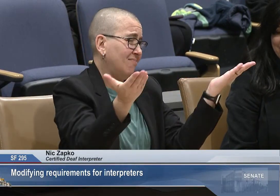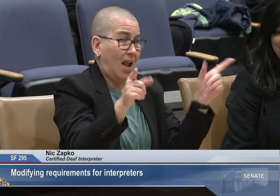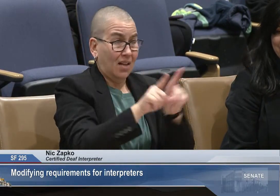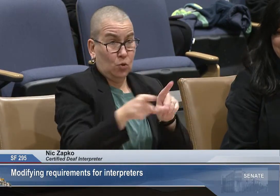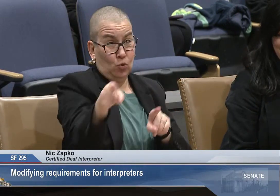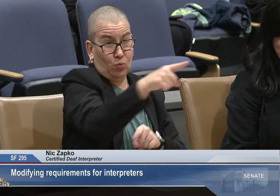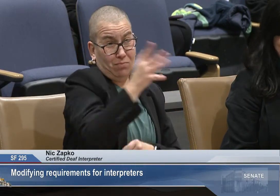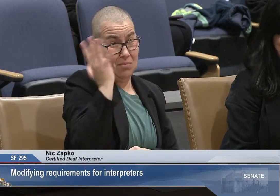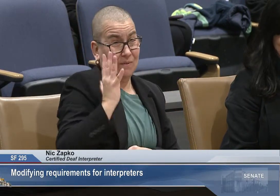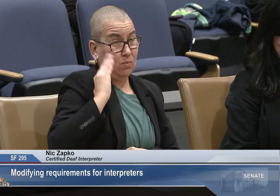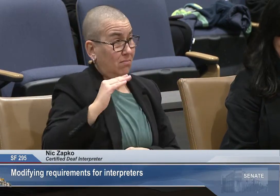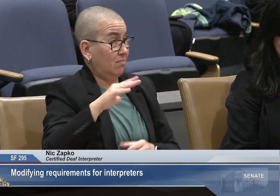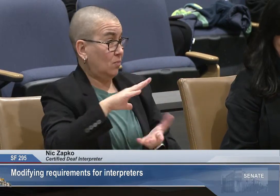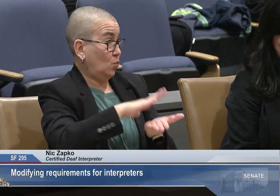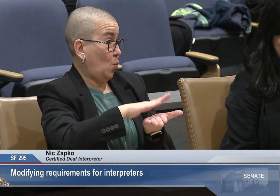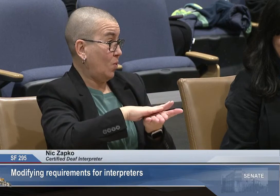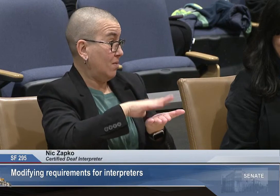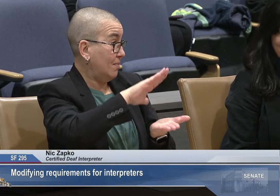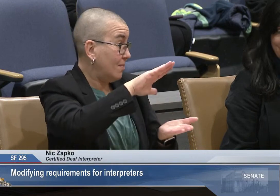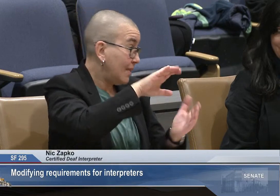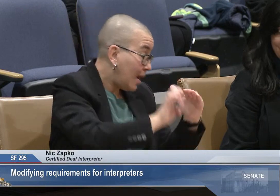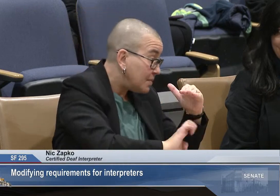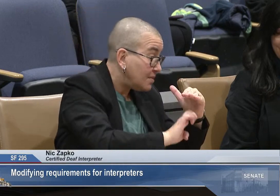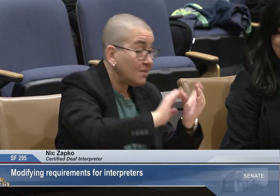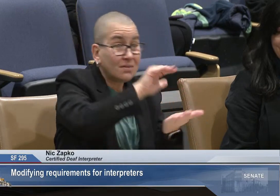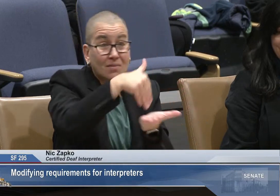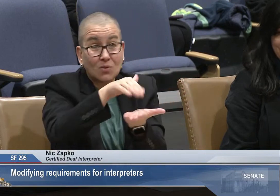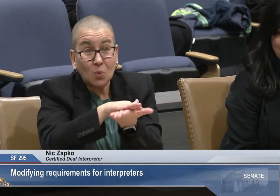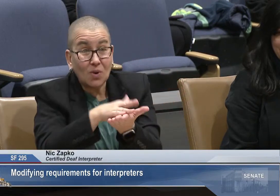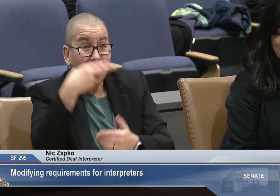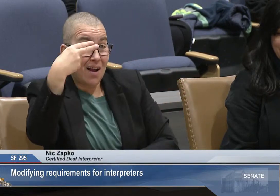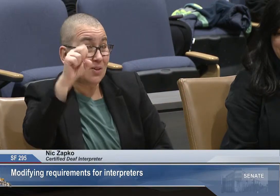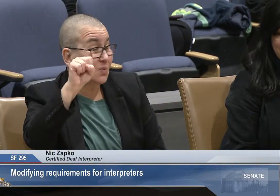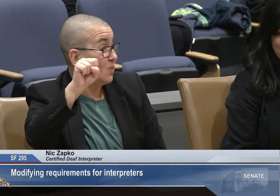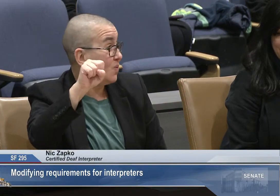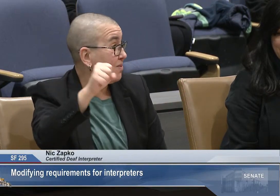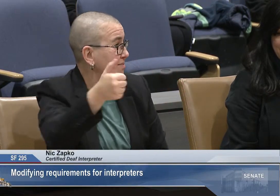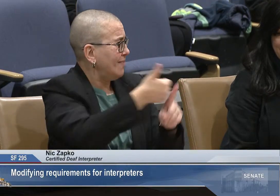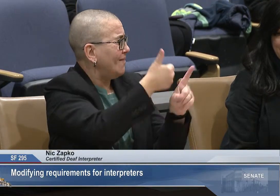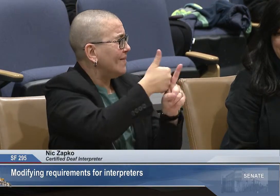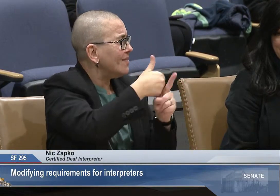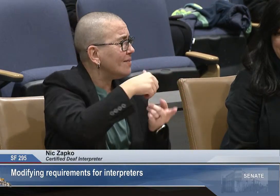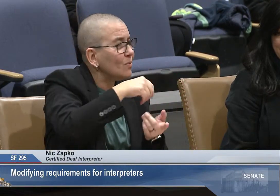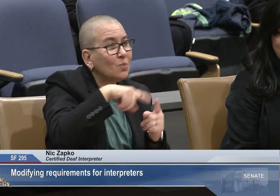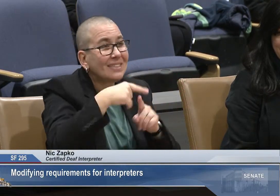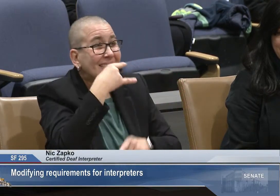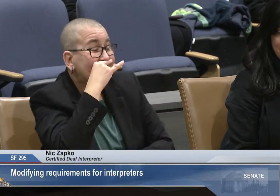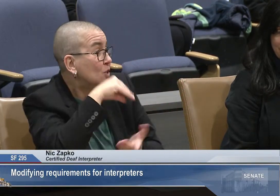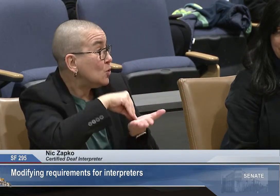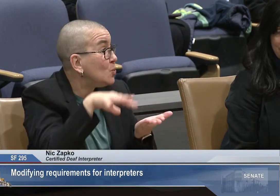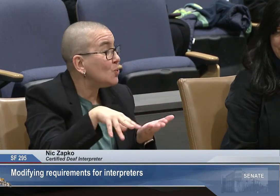identity. And as you know, during school years, elementary through high school,